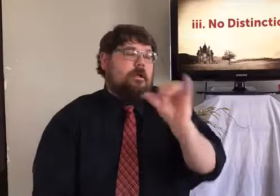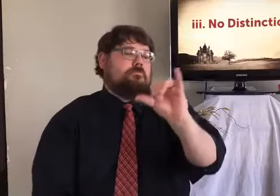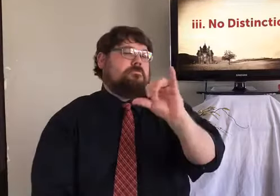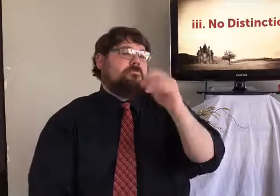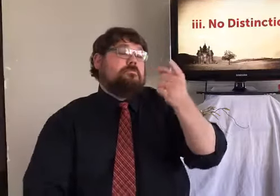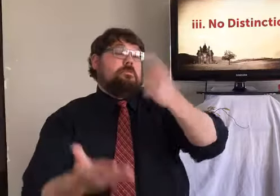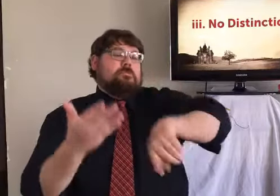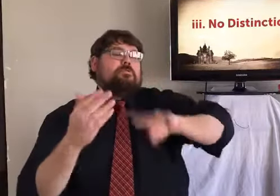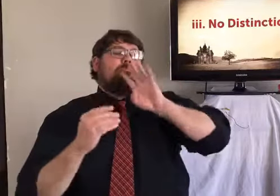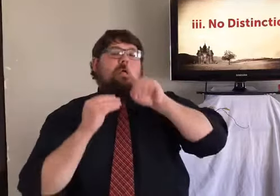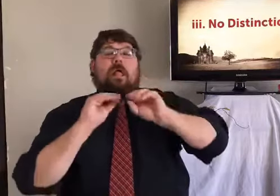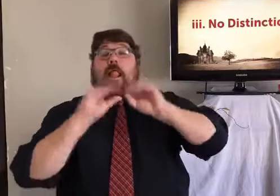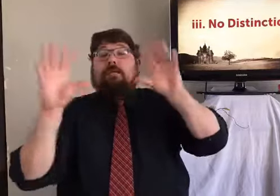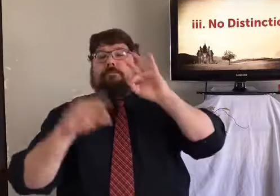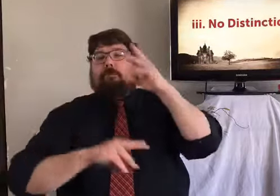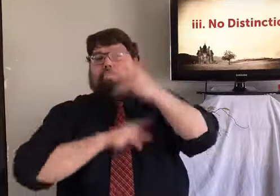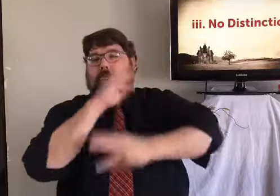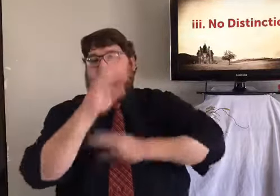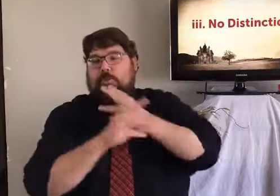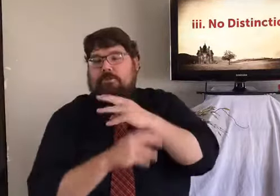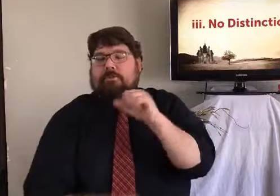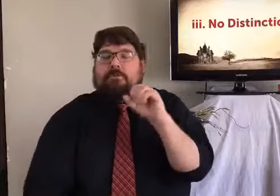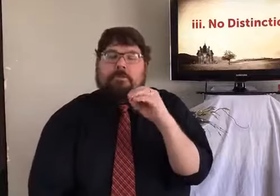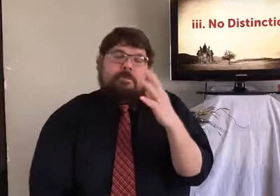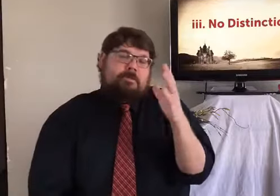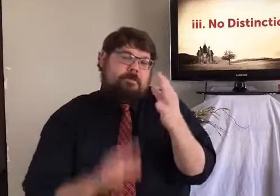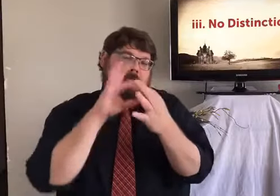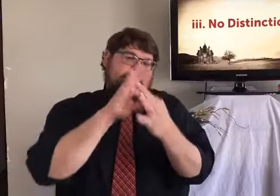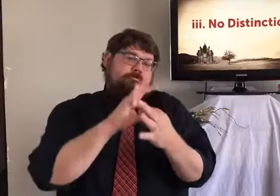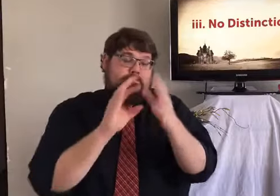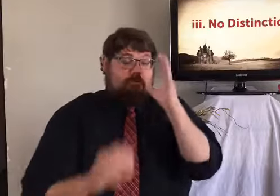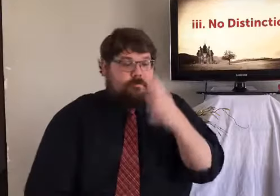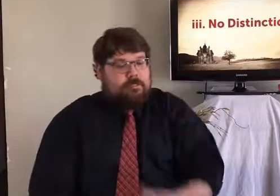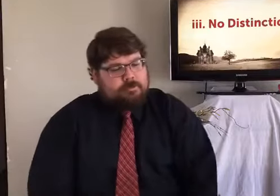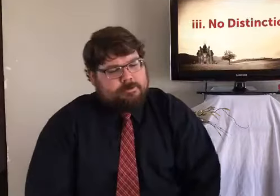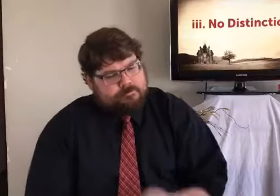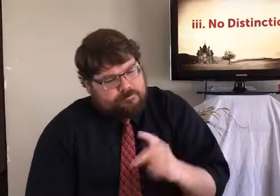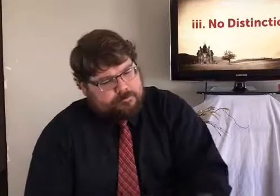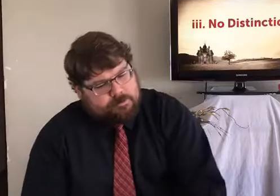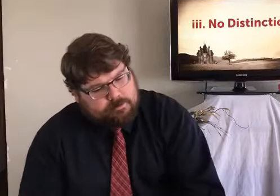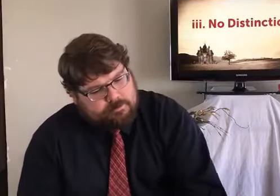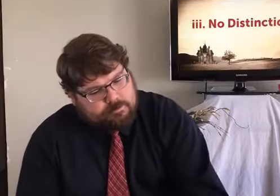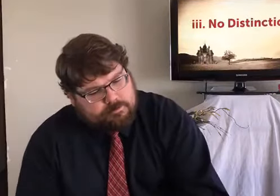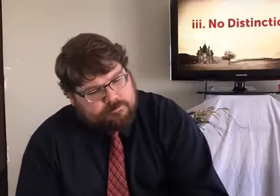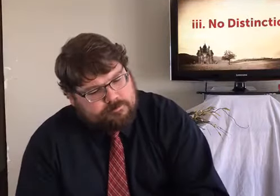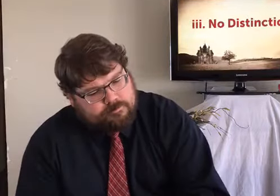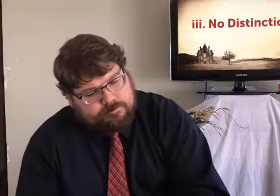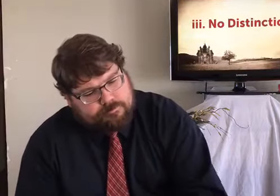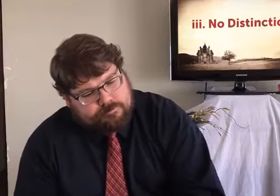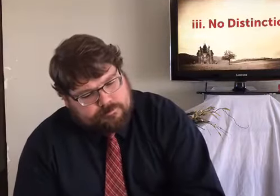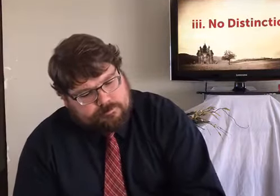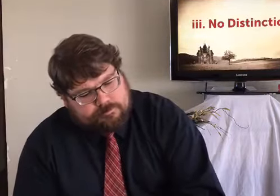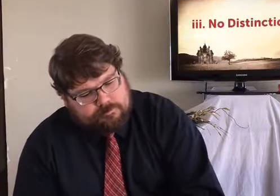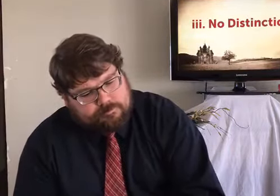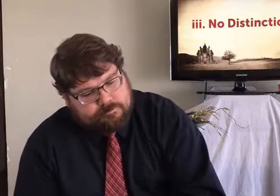mistakes. And we are to be salt of the earth. Now, the next week in a related,